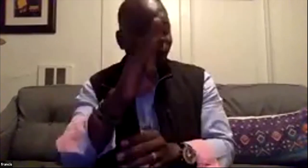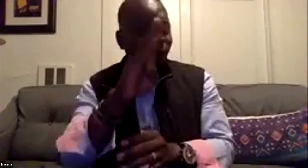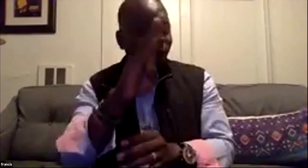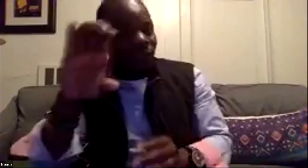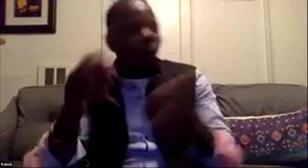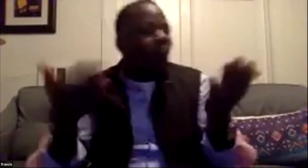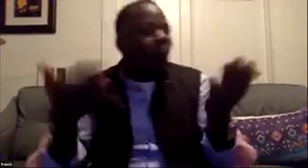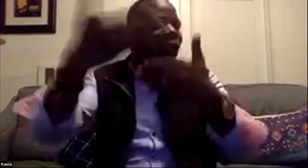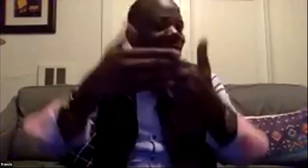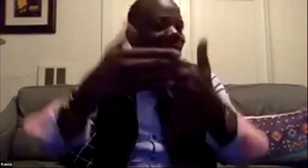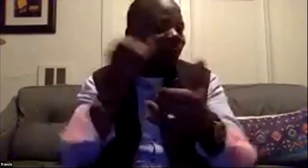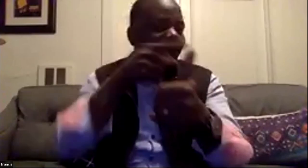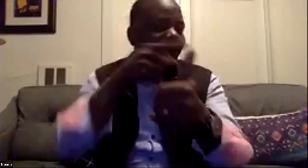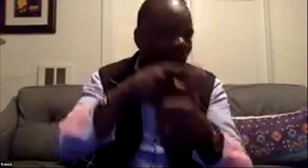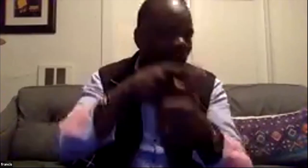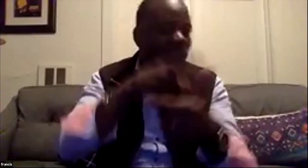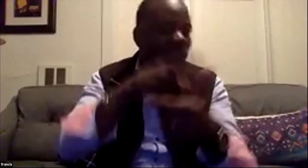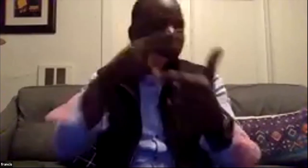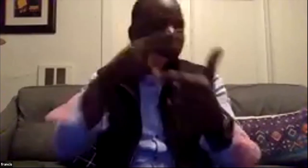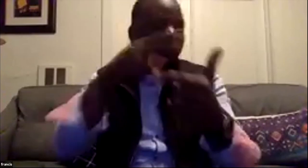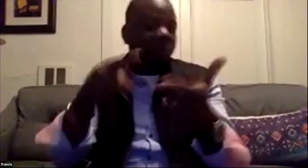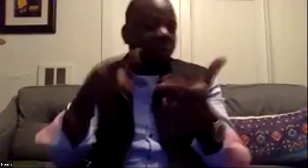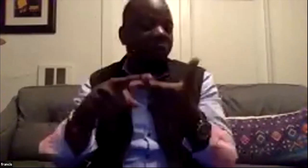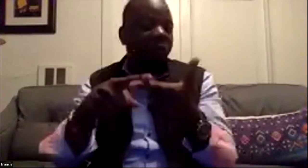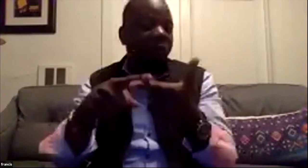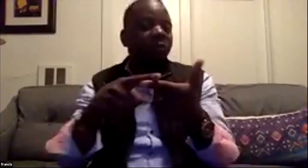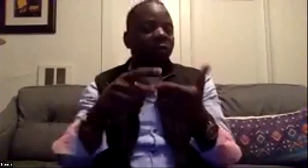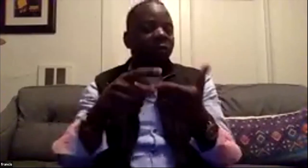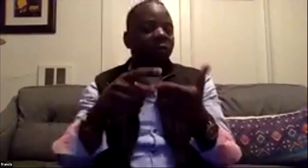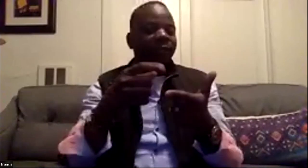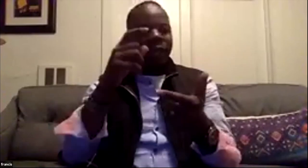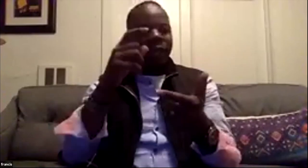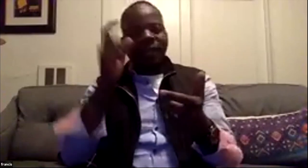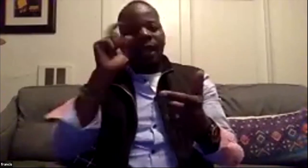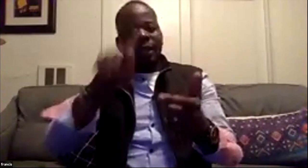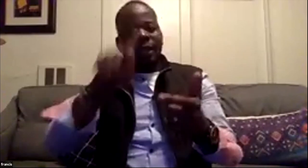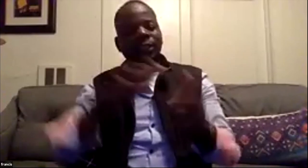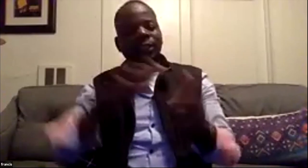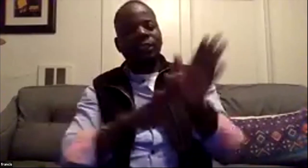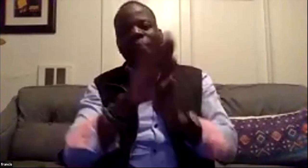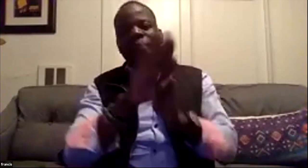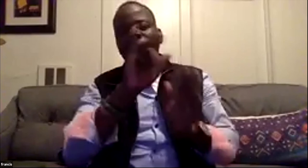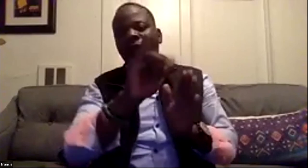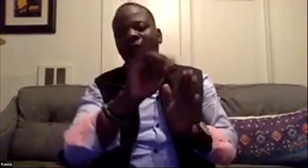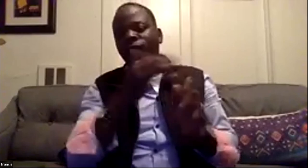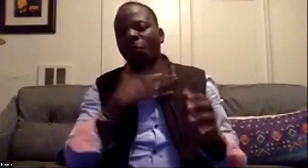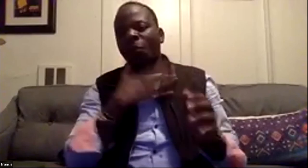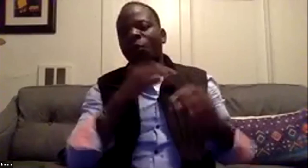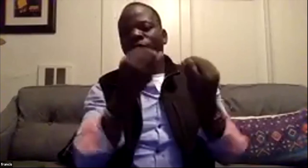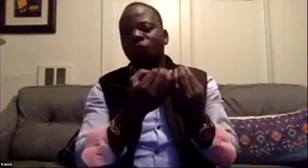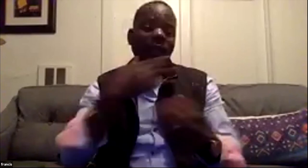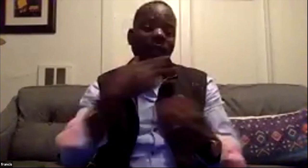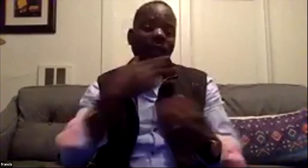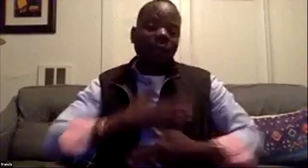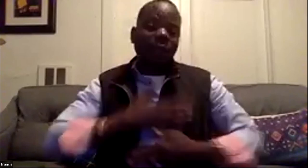information that we need having contingency plans a b c and d and how to develop